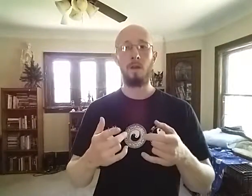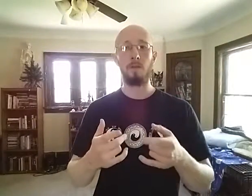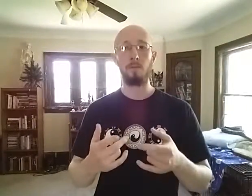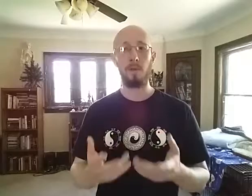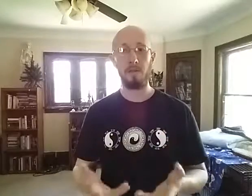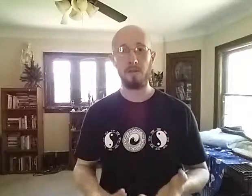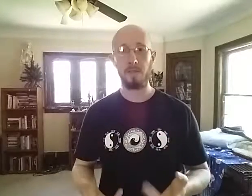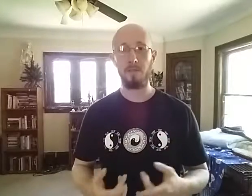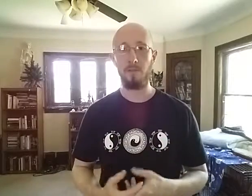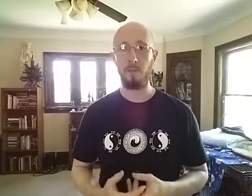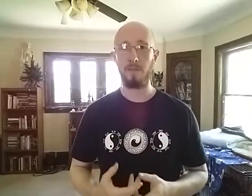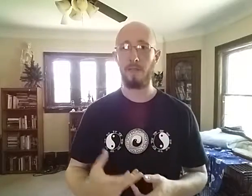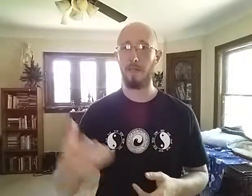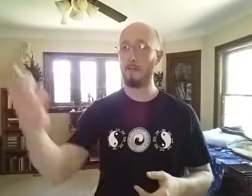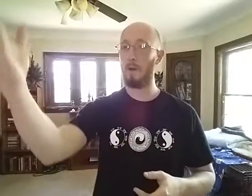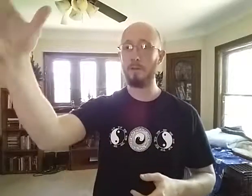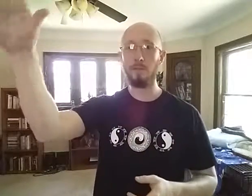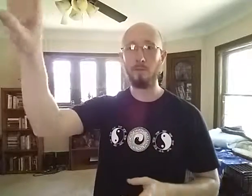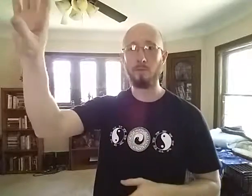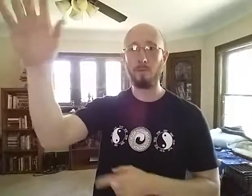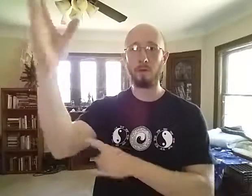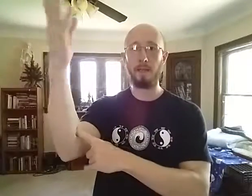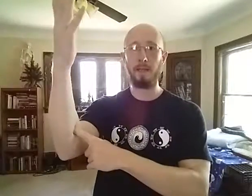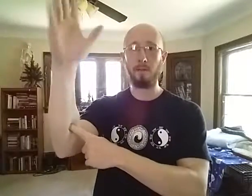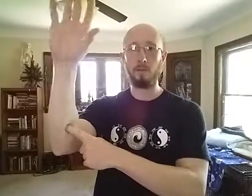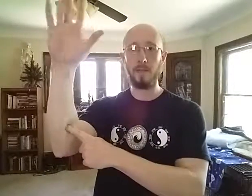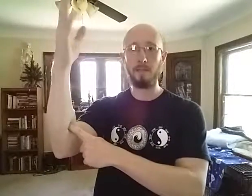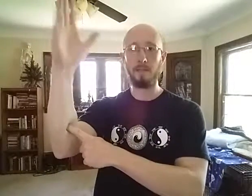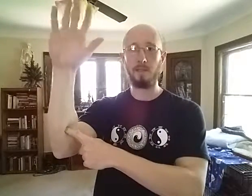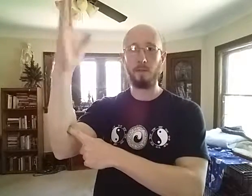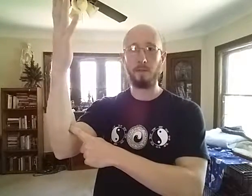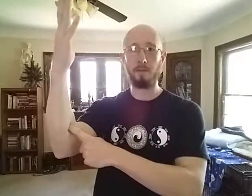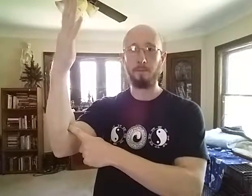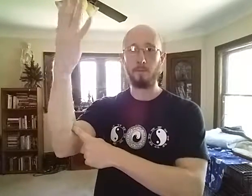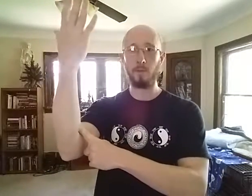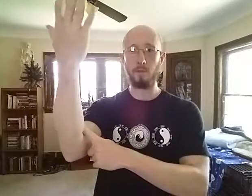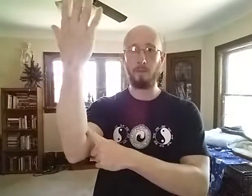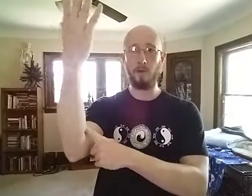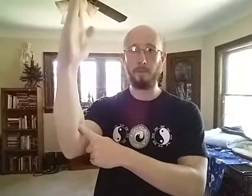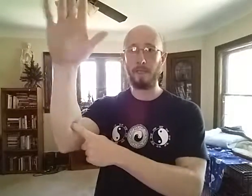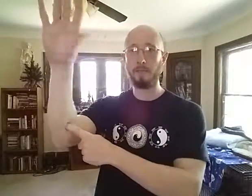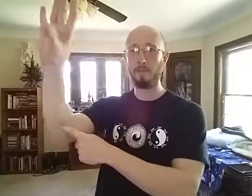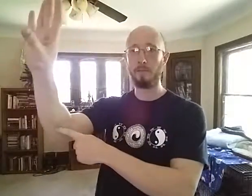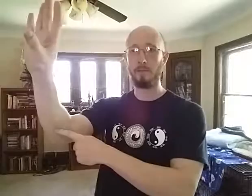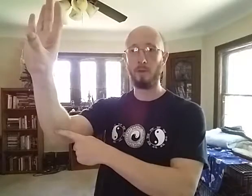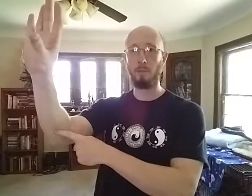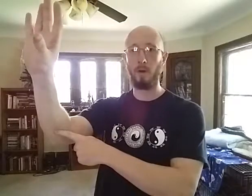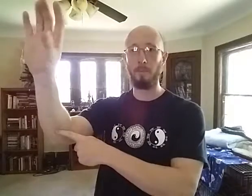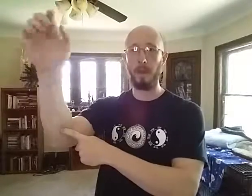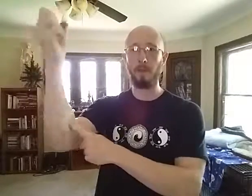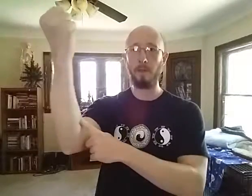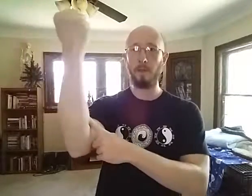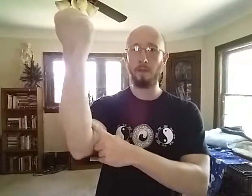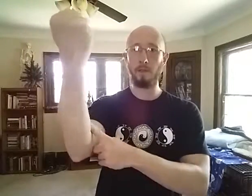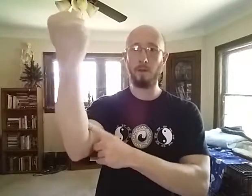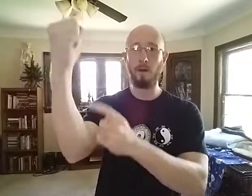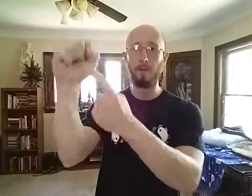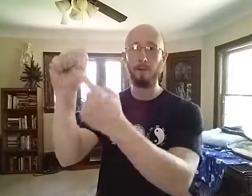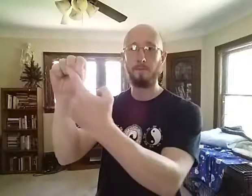So one of the tricks to do this is all you do is rotate the radius and the ulna. Turn the palm in to turn the palm out. Turn the heart of the,